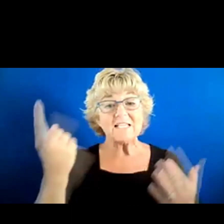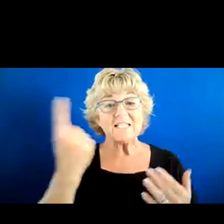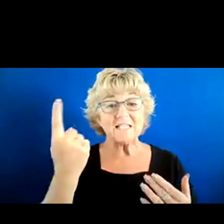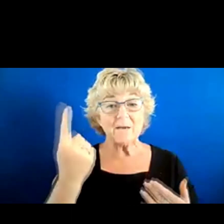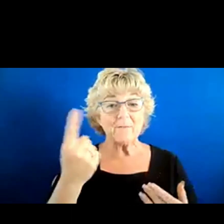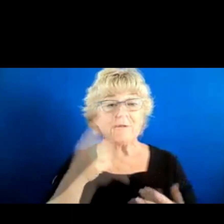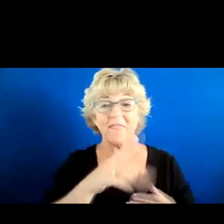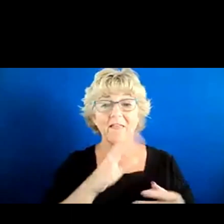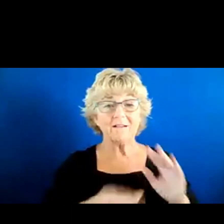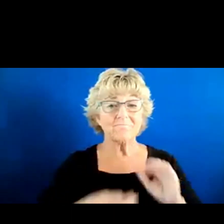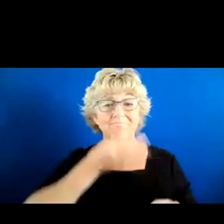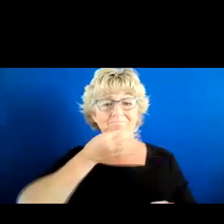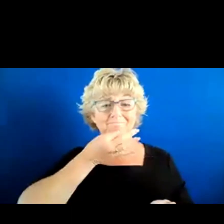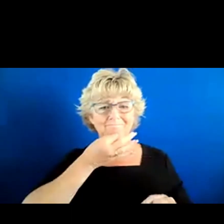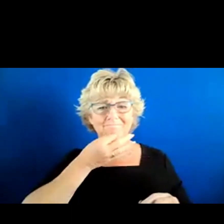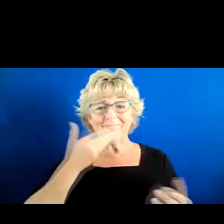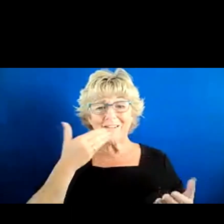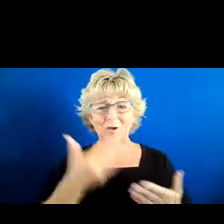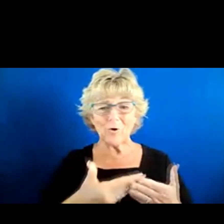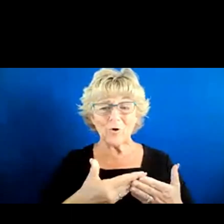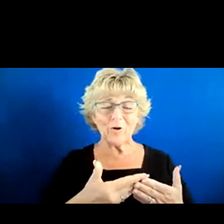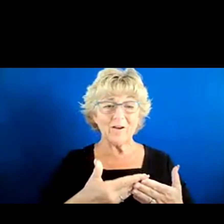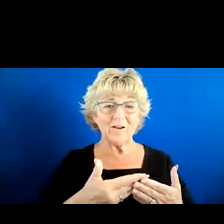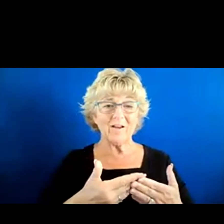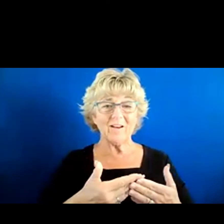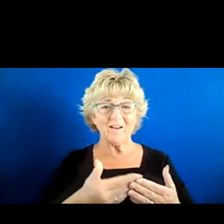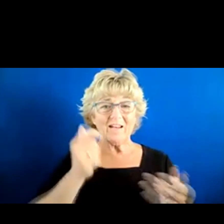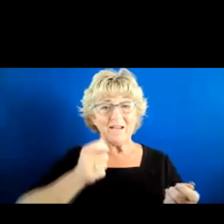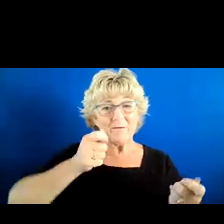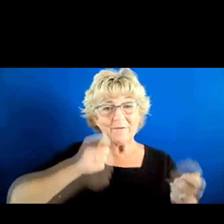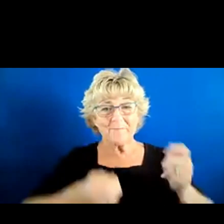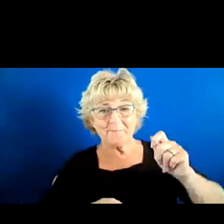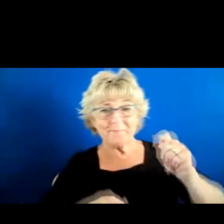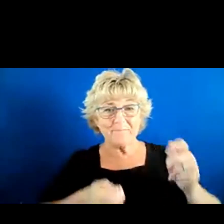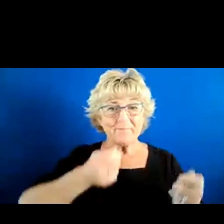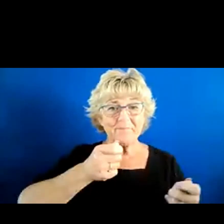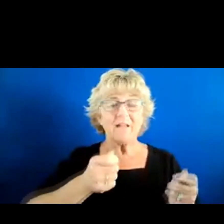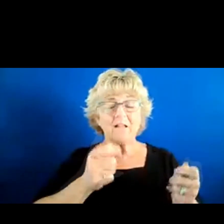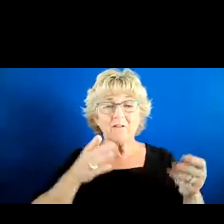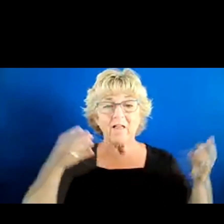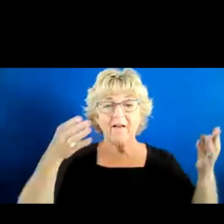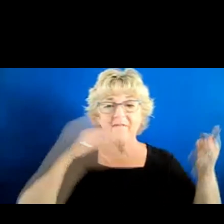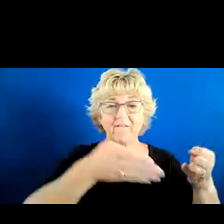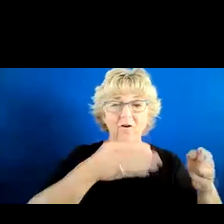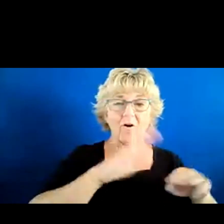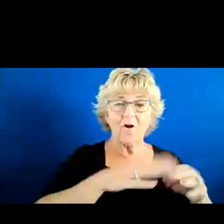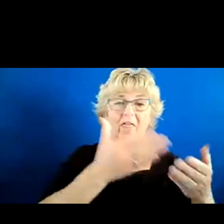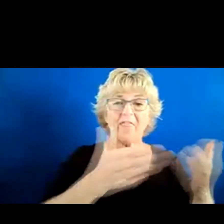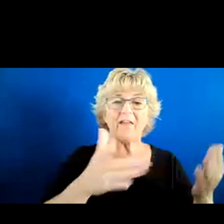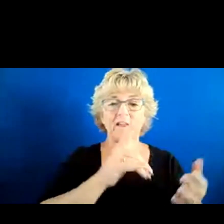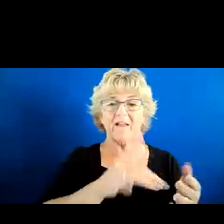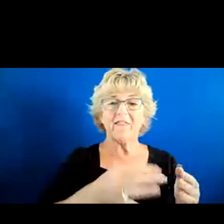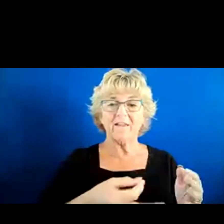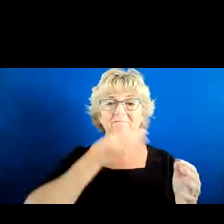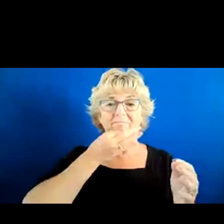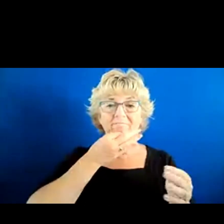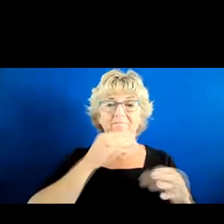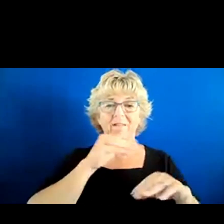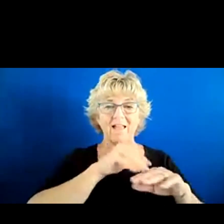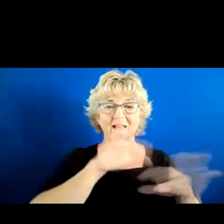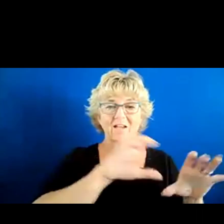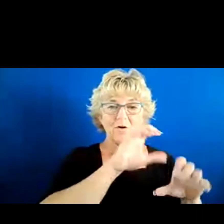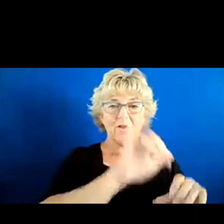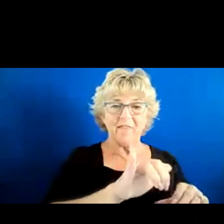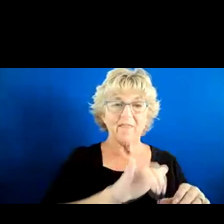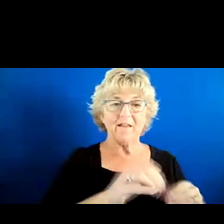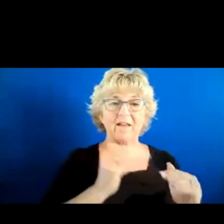extraordinarily good at? Is there a way to structure their job so they're spending more time doing the things that they're extraordinarily good at and that are going